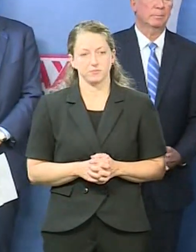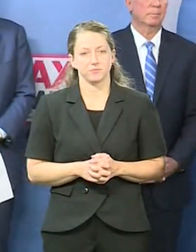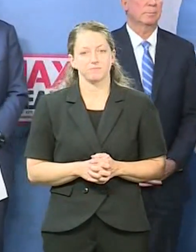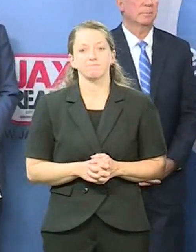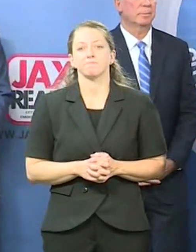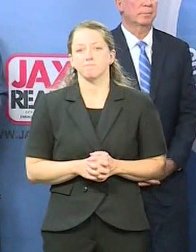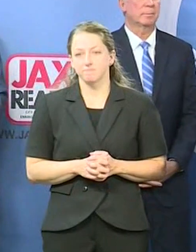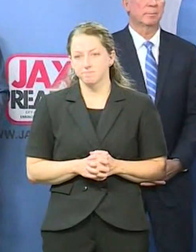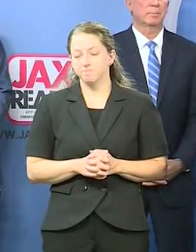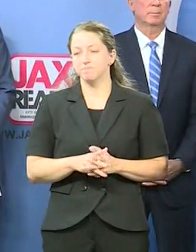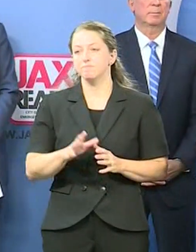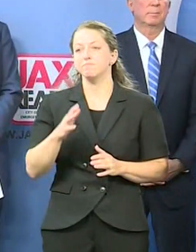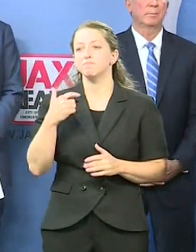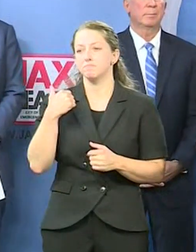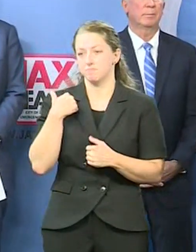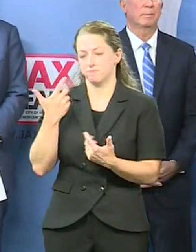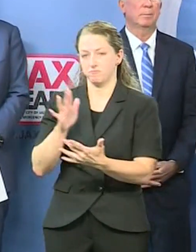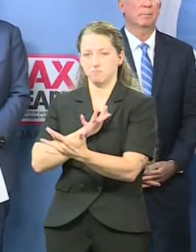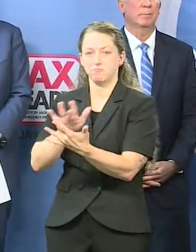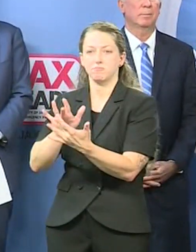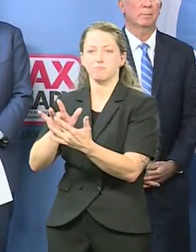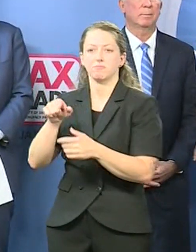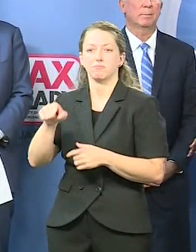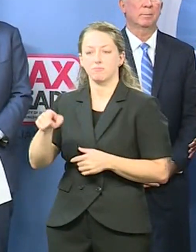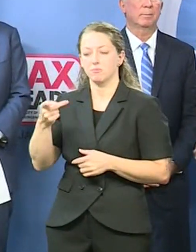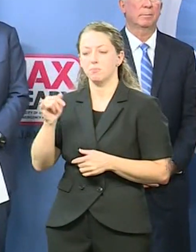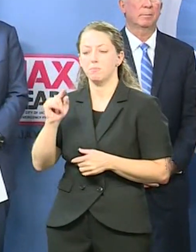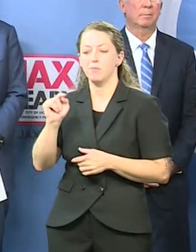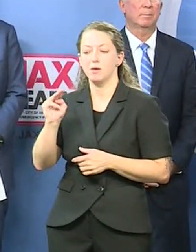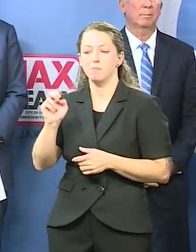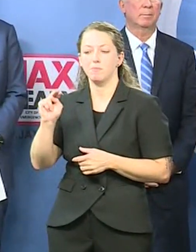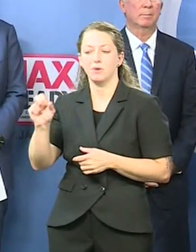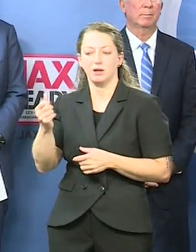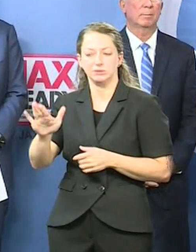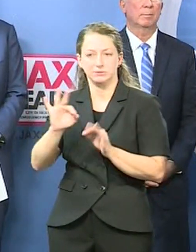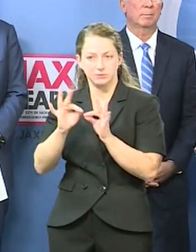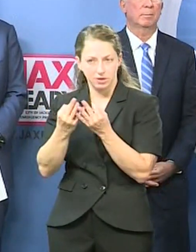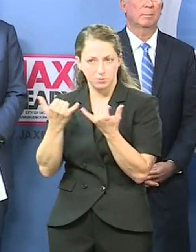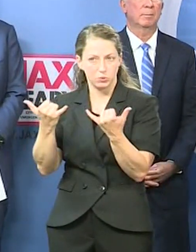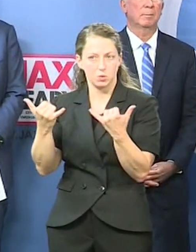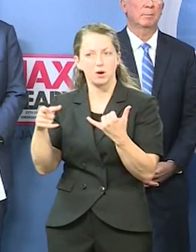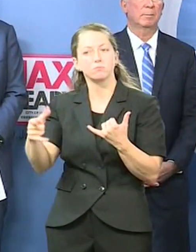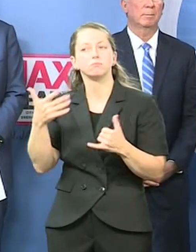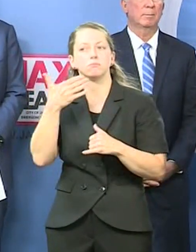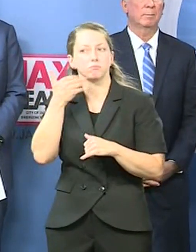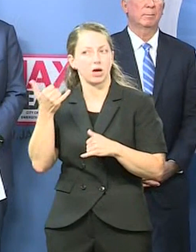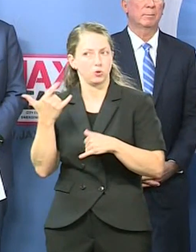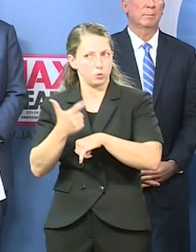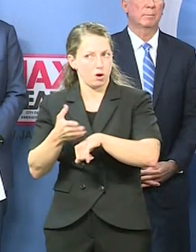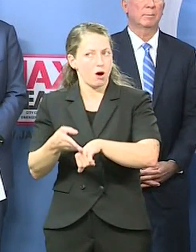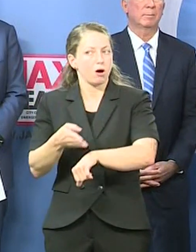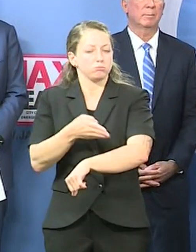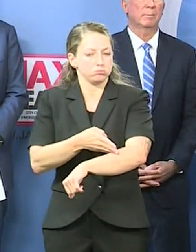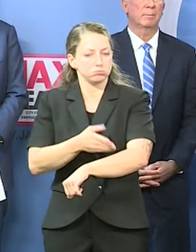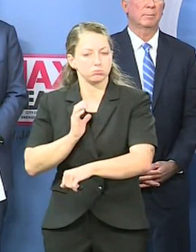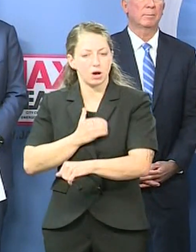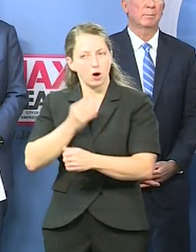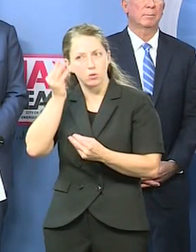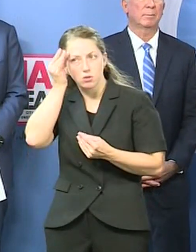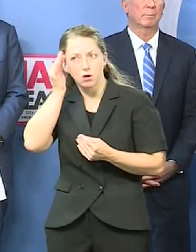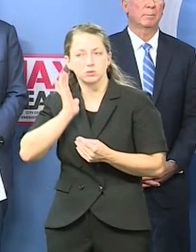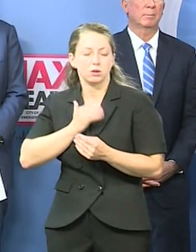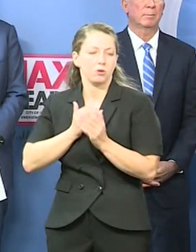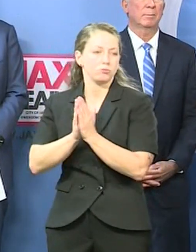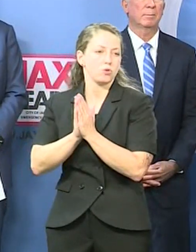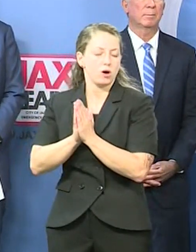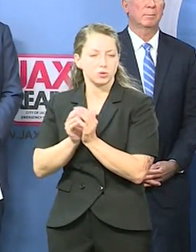Yes, I've been in contact with her family today. Um, she has, she has a better day today. She's doing much better. And I thought some prayer with her and she's going to